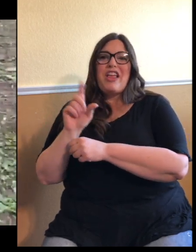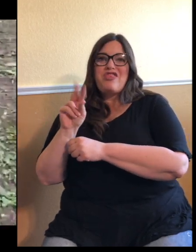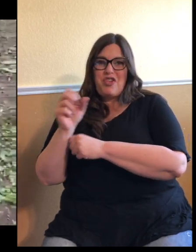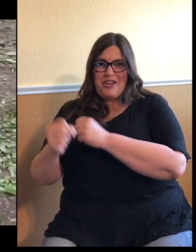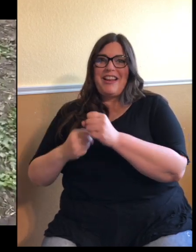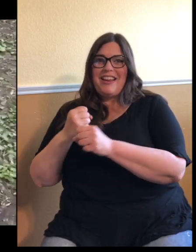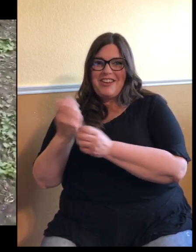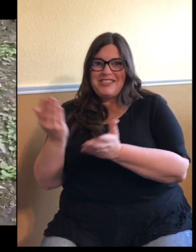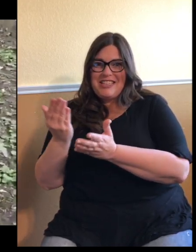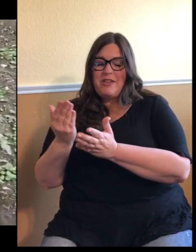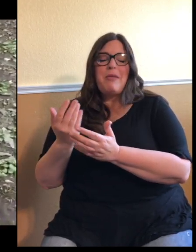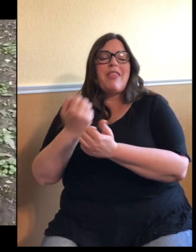if have apples, they'll love you.